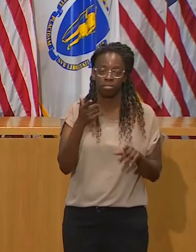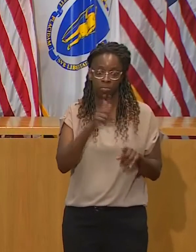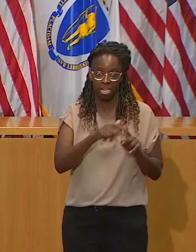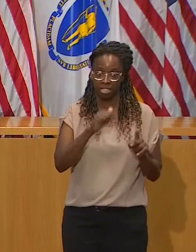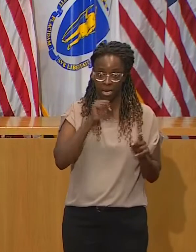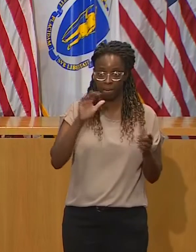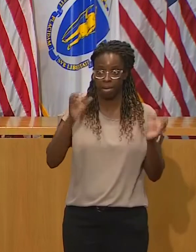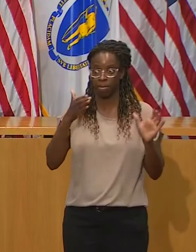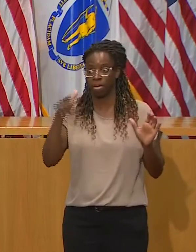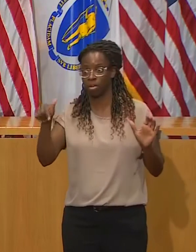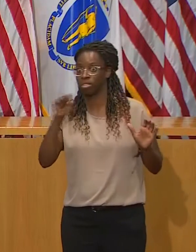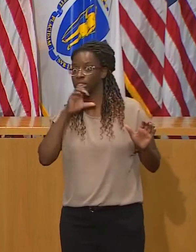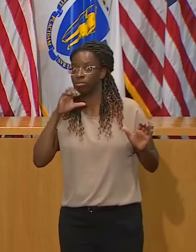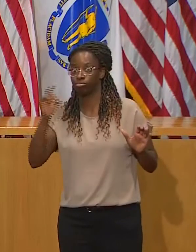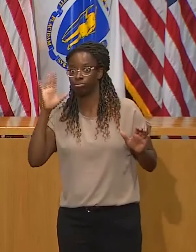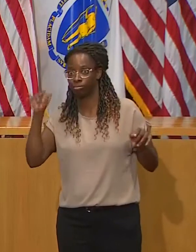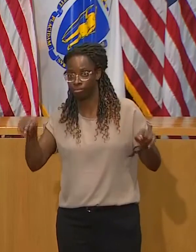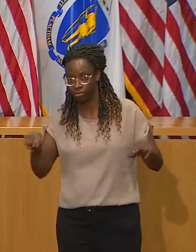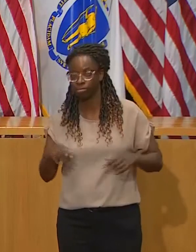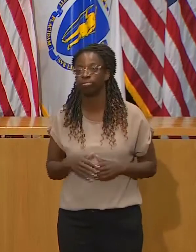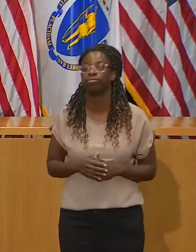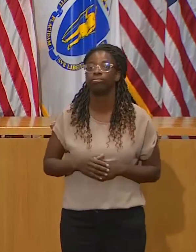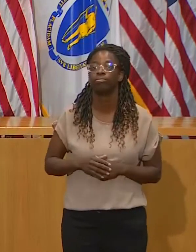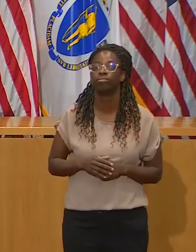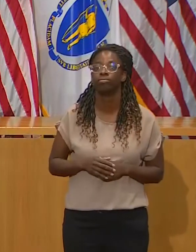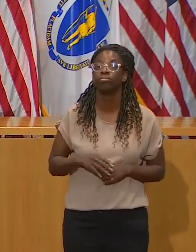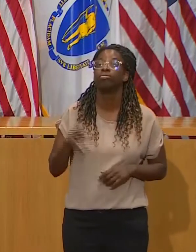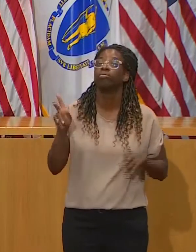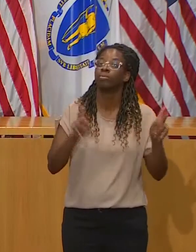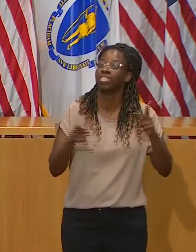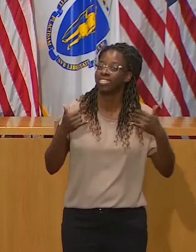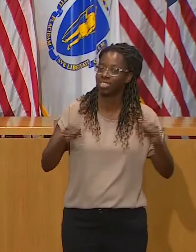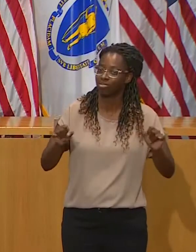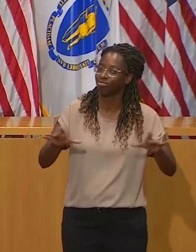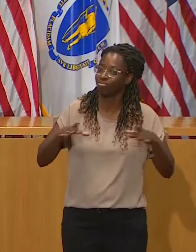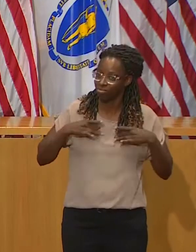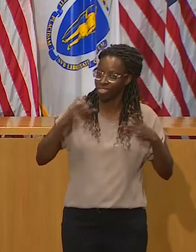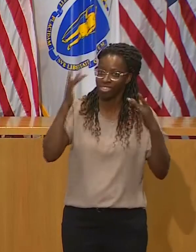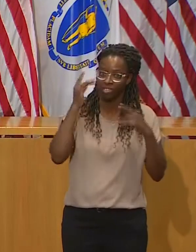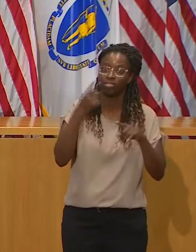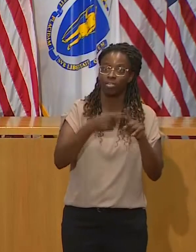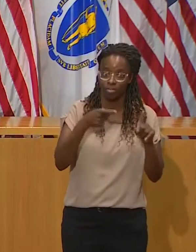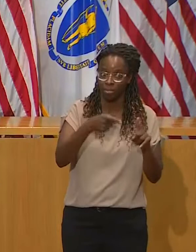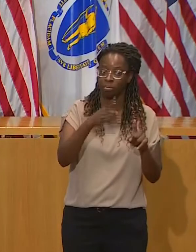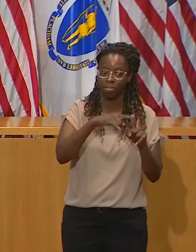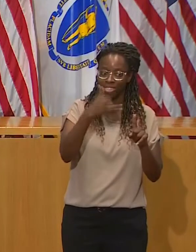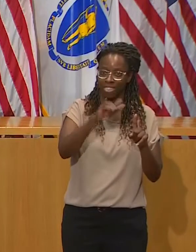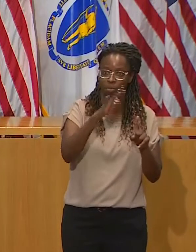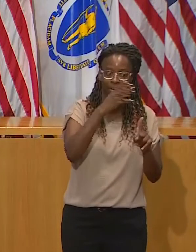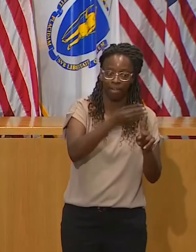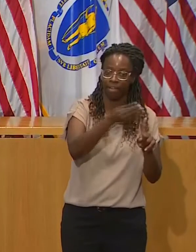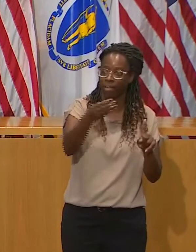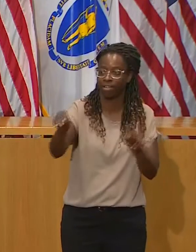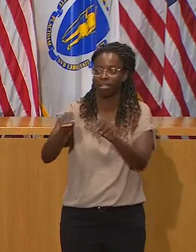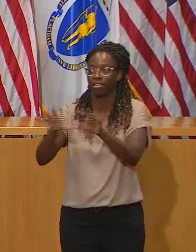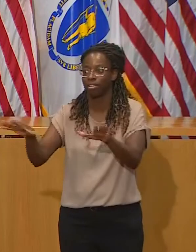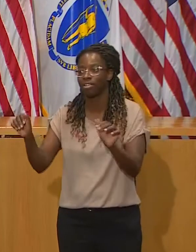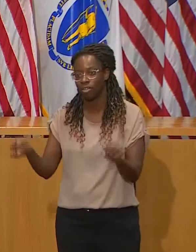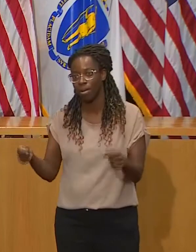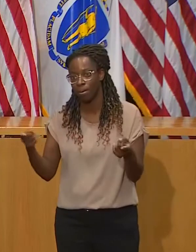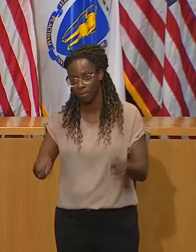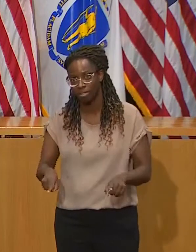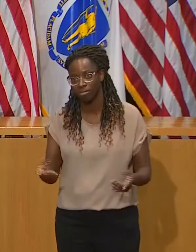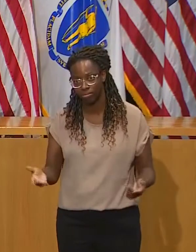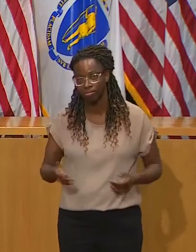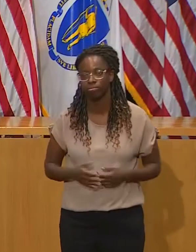and that they can give it to others. Which is why, on some level, I'm glad to see that there's a significant increase and